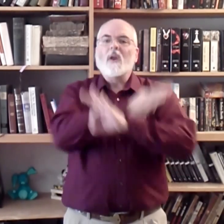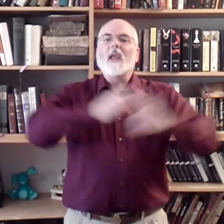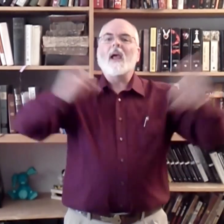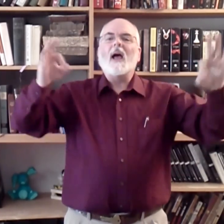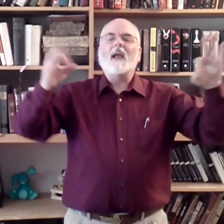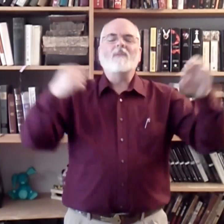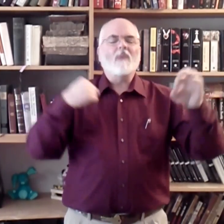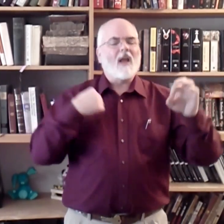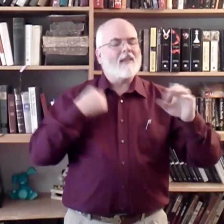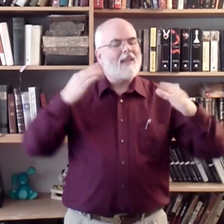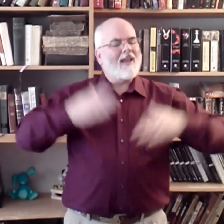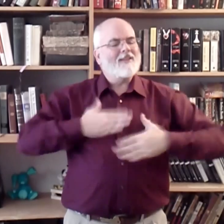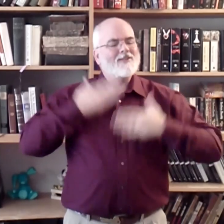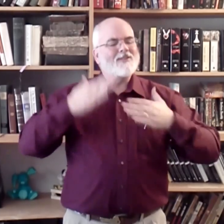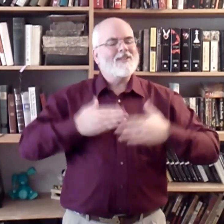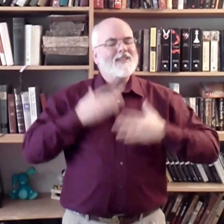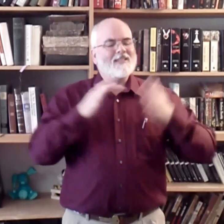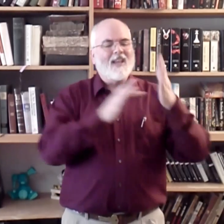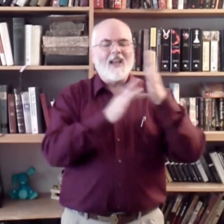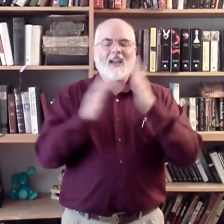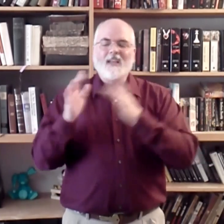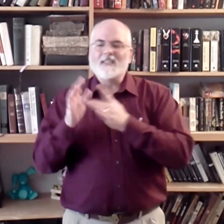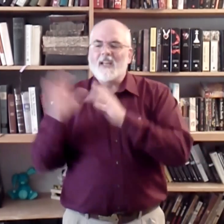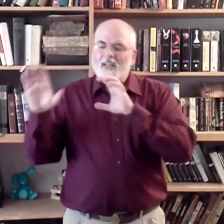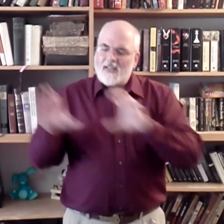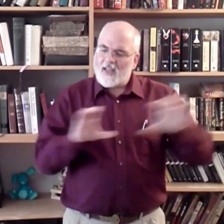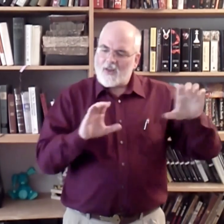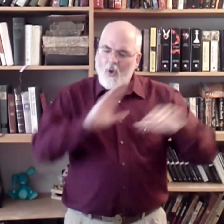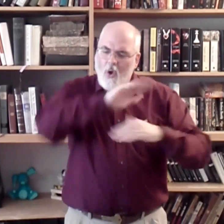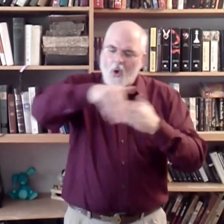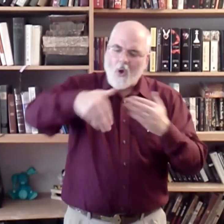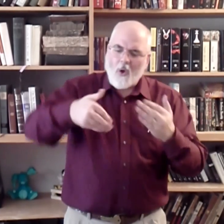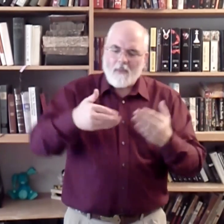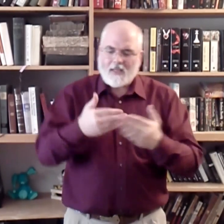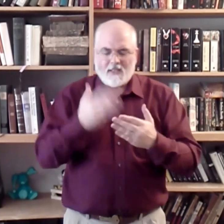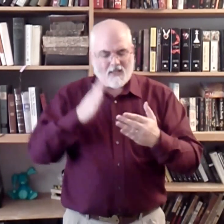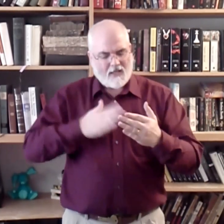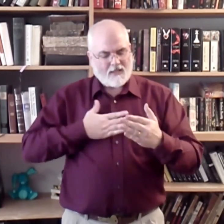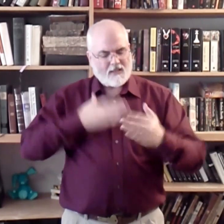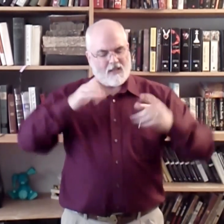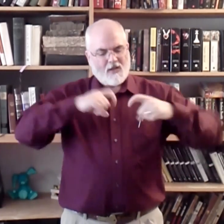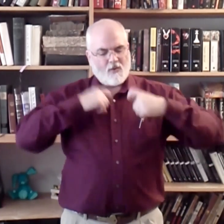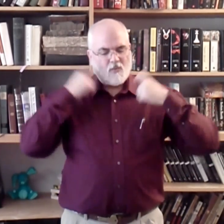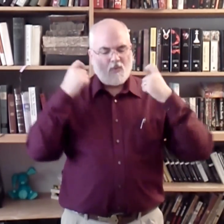I'm glad that Jesus did all my sins erase.